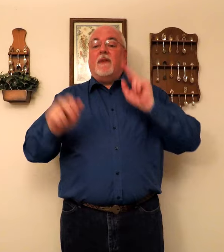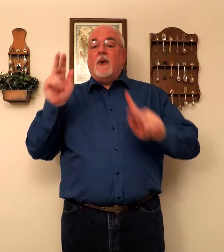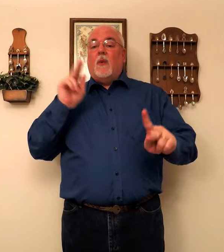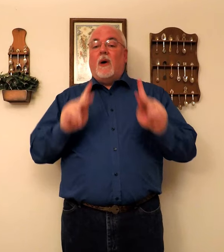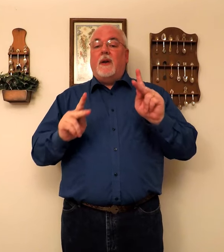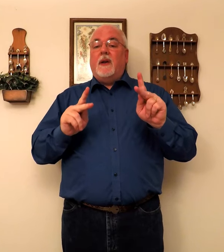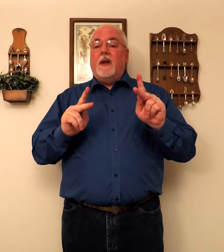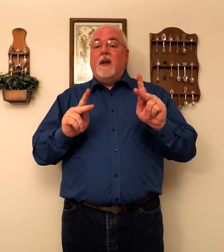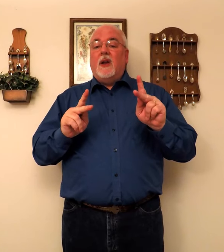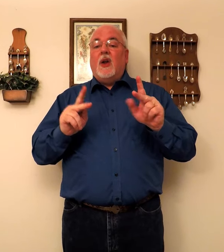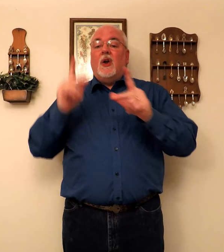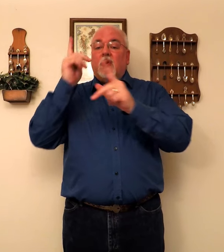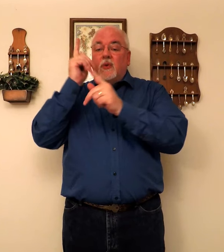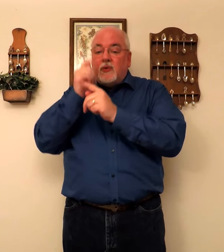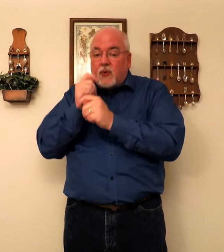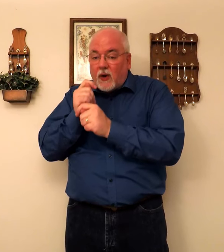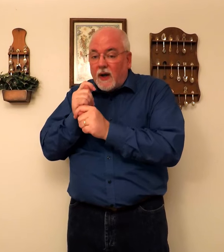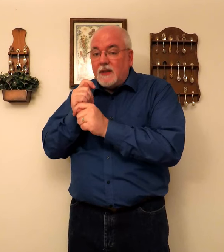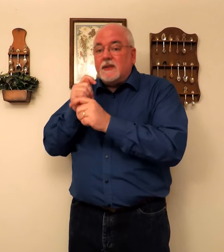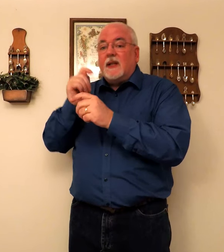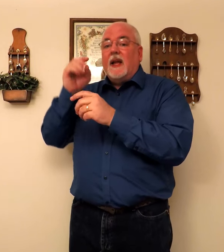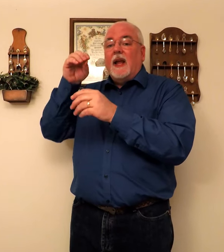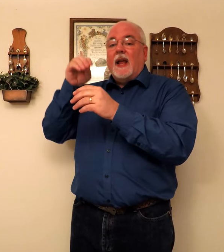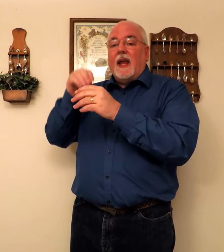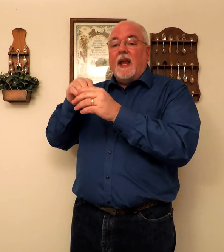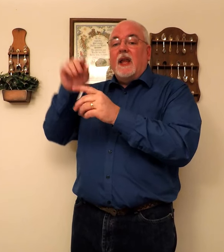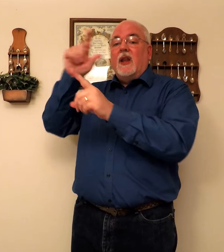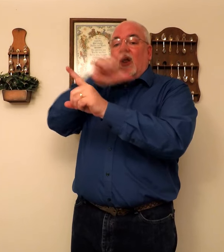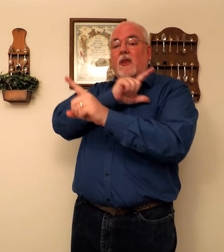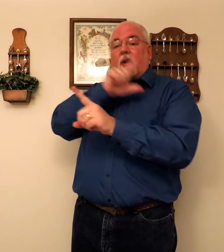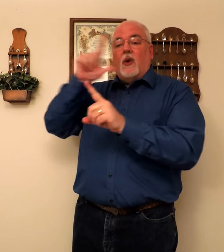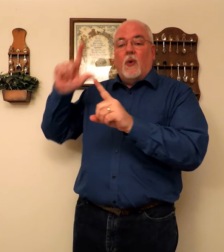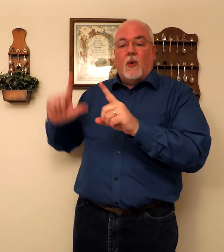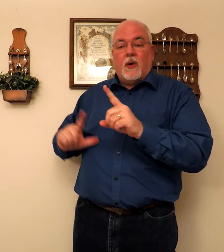Everyone. Who trusts. In. The Lord.